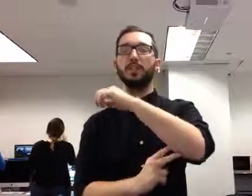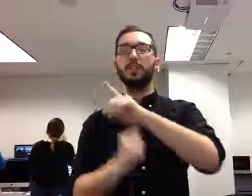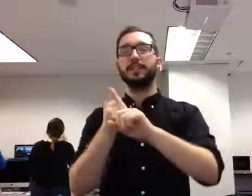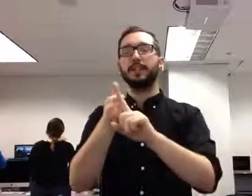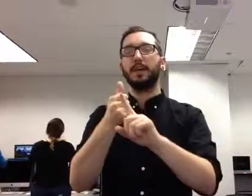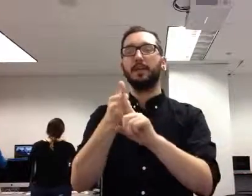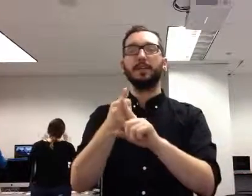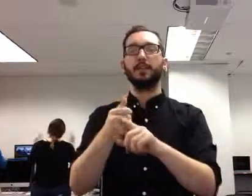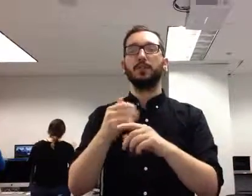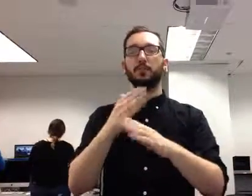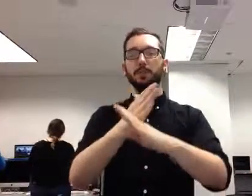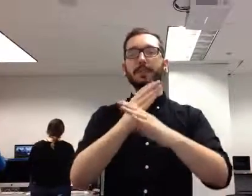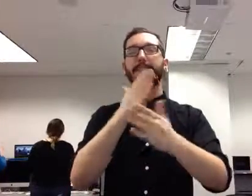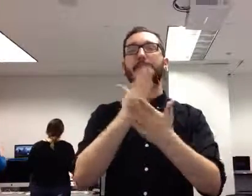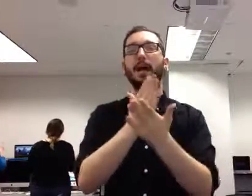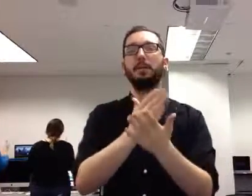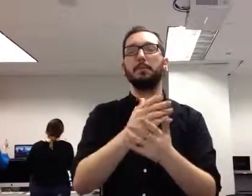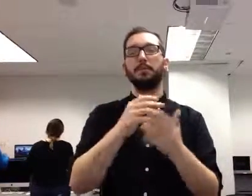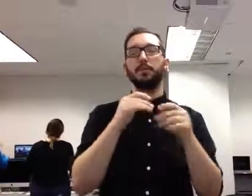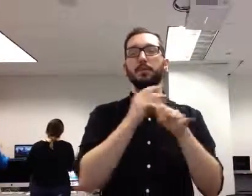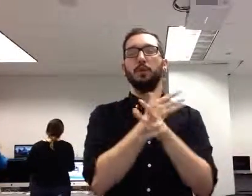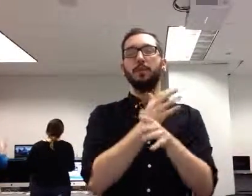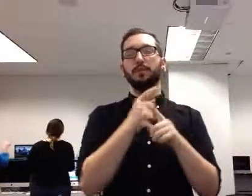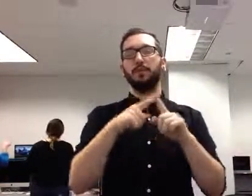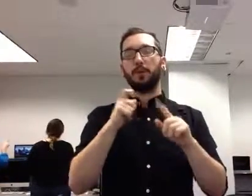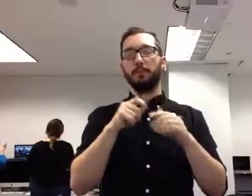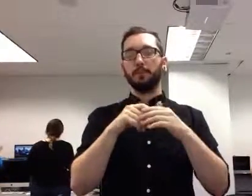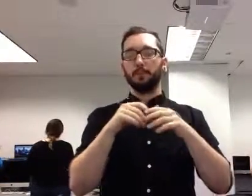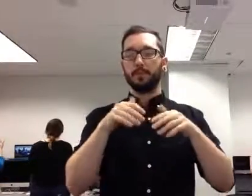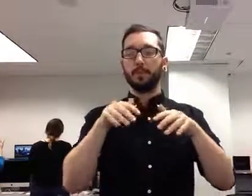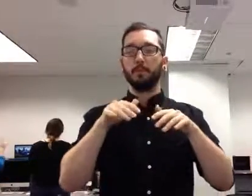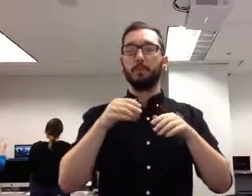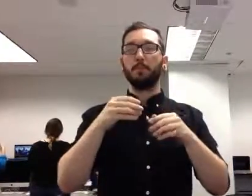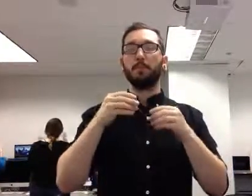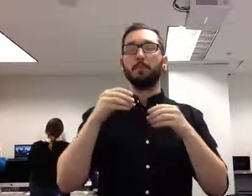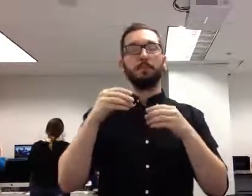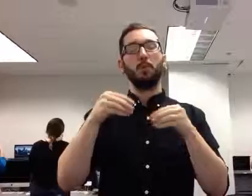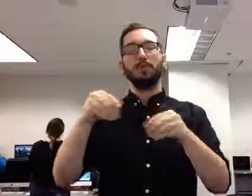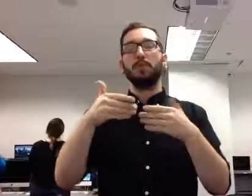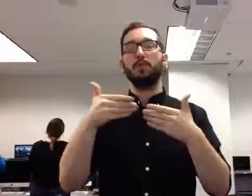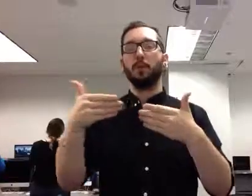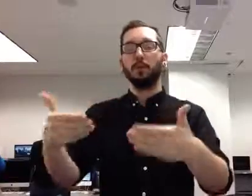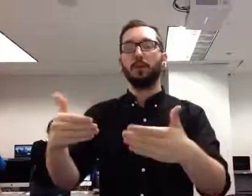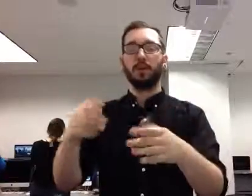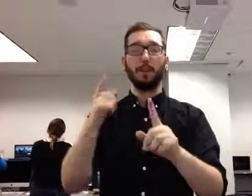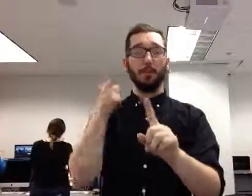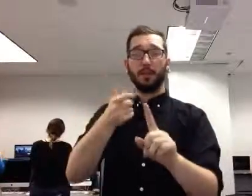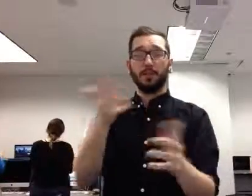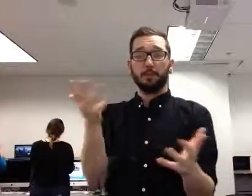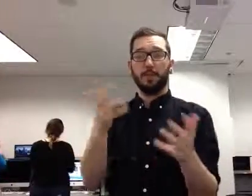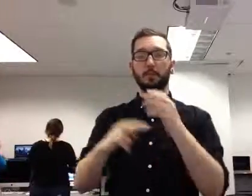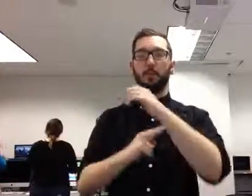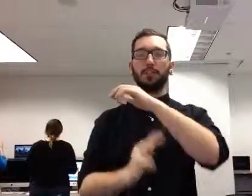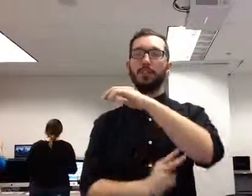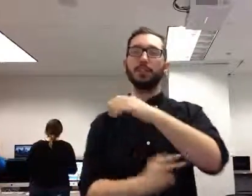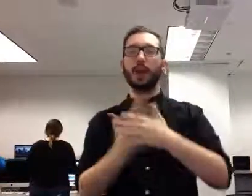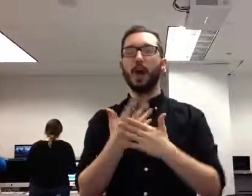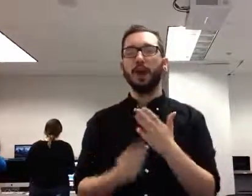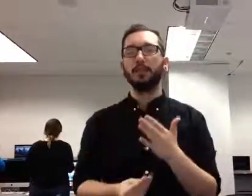advancing, or they blow it up. The point is, the bridge is gone. One thing that a lot of people in the United States don't pay too much